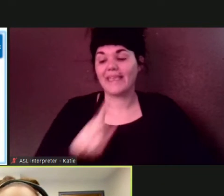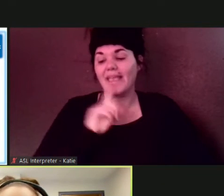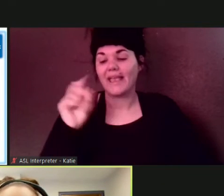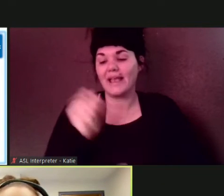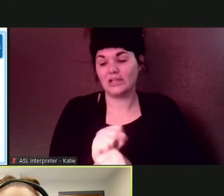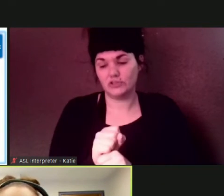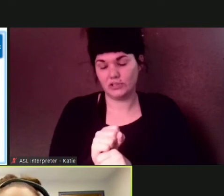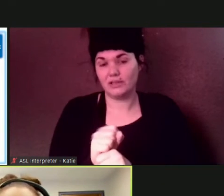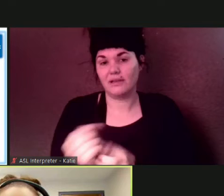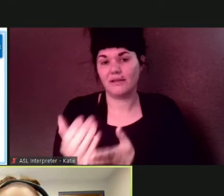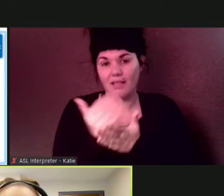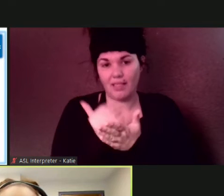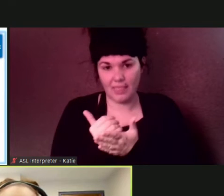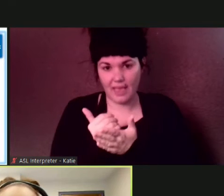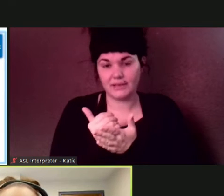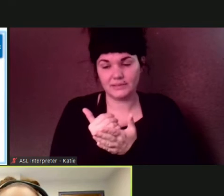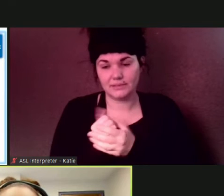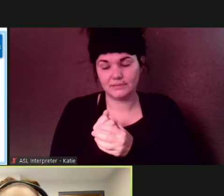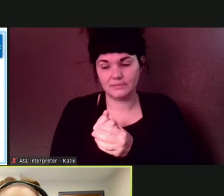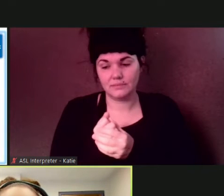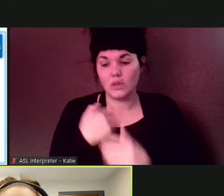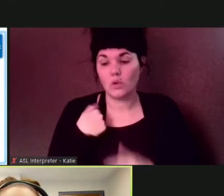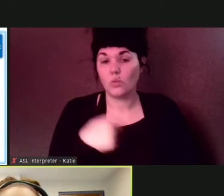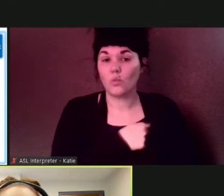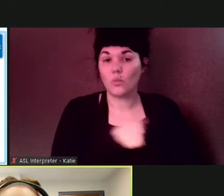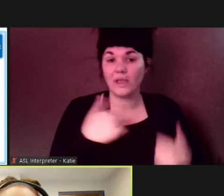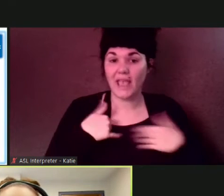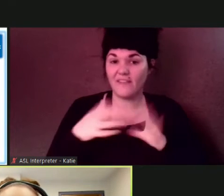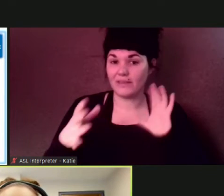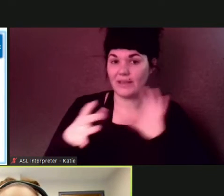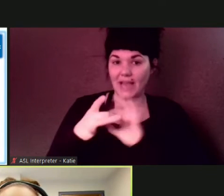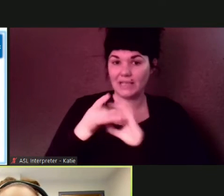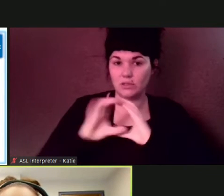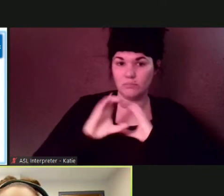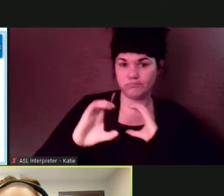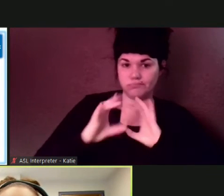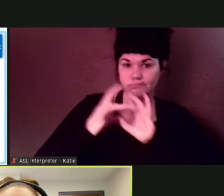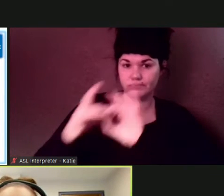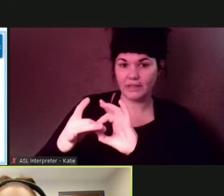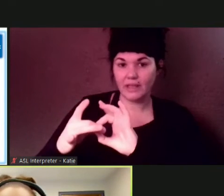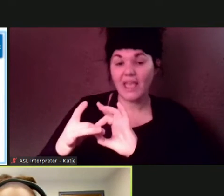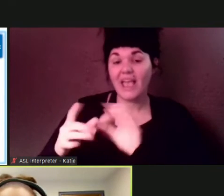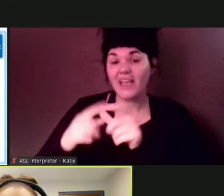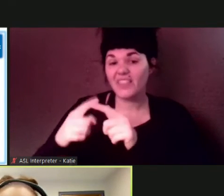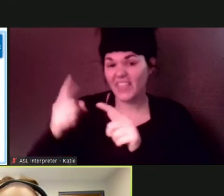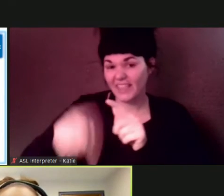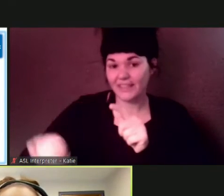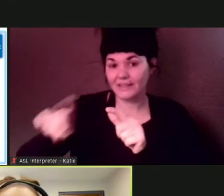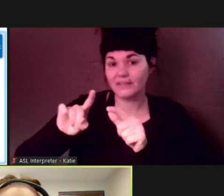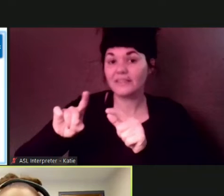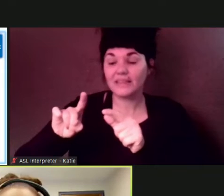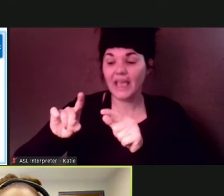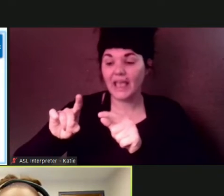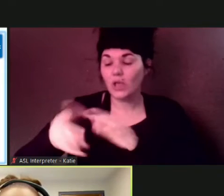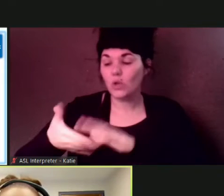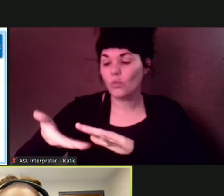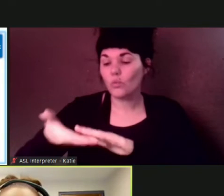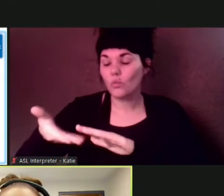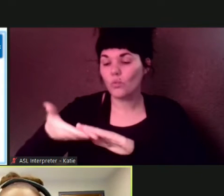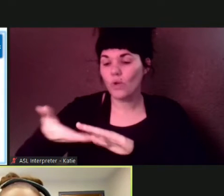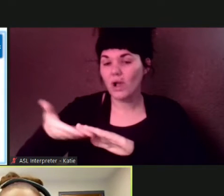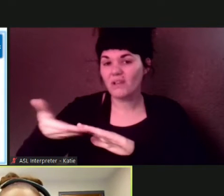inputs to that regional system and then there uh from there they operate the facilities that either treat discharge